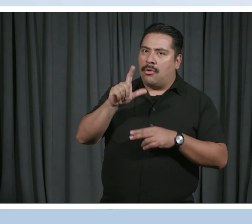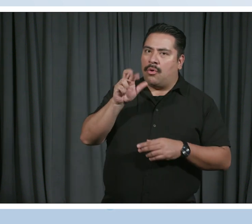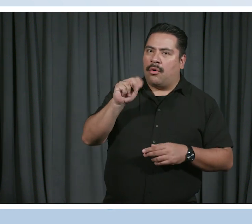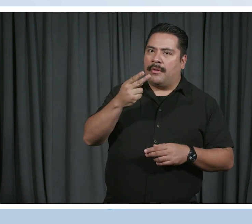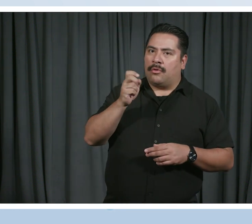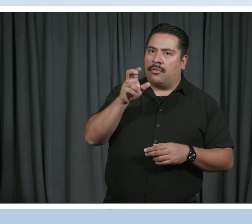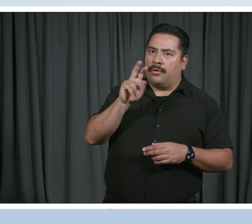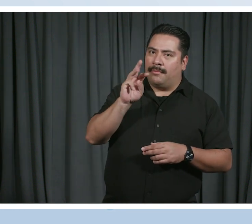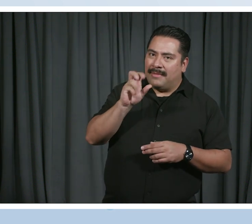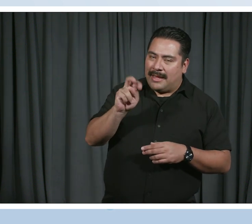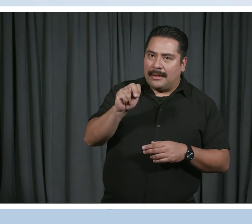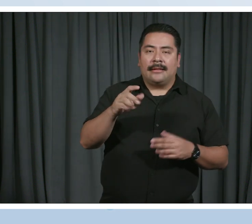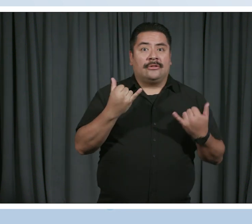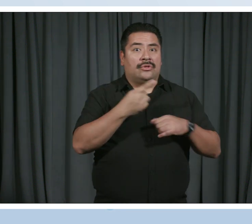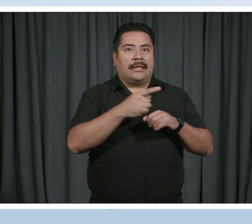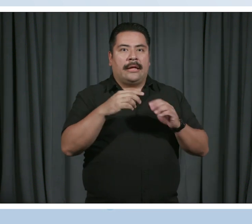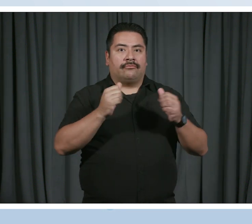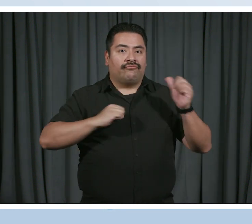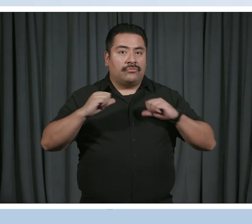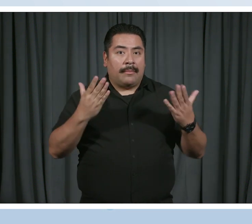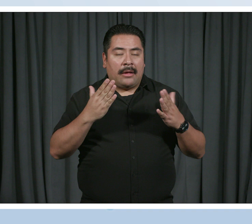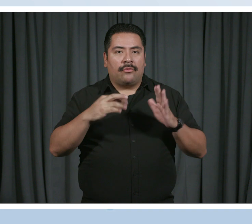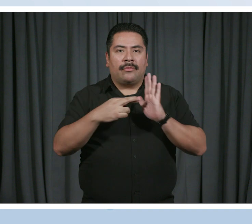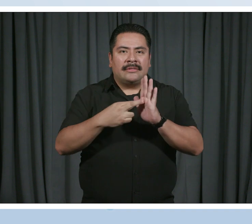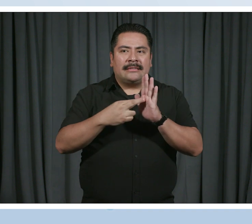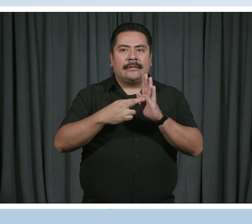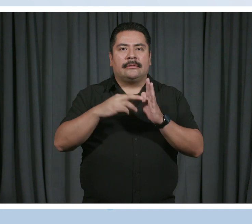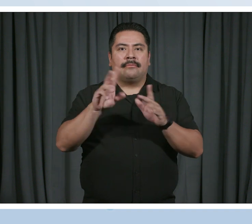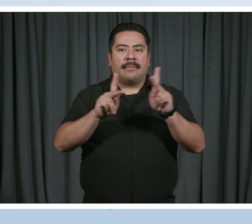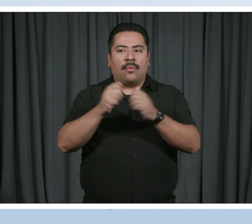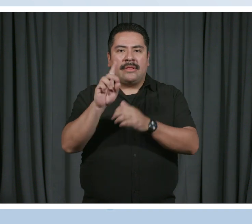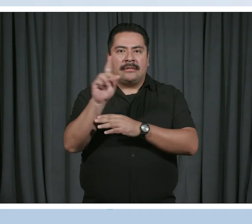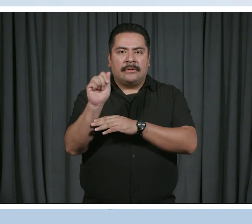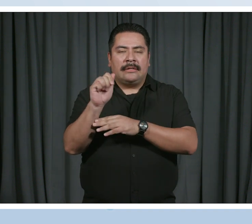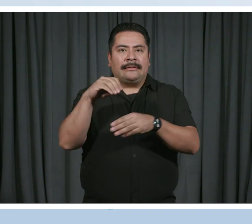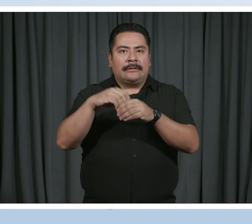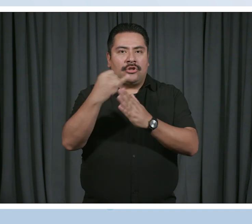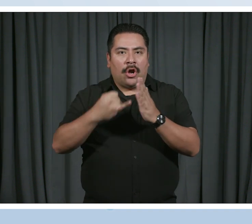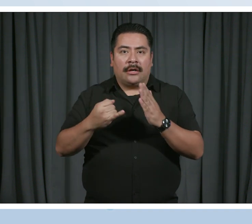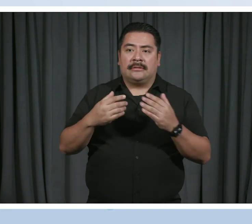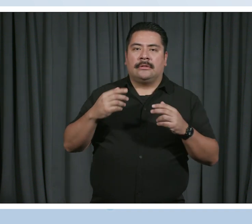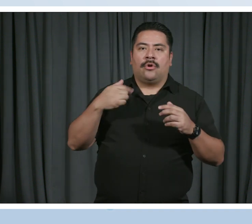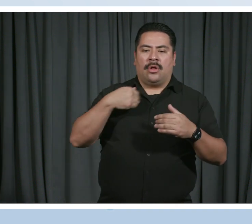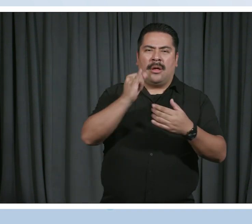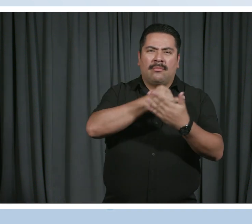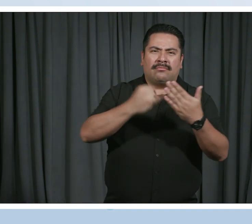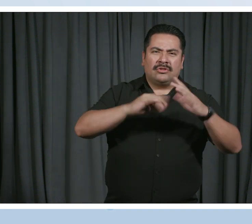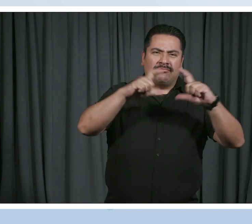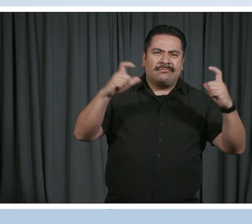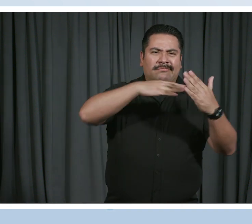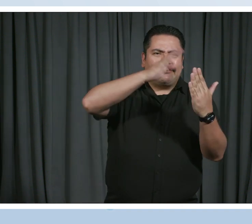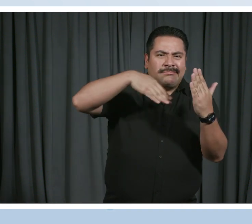representation of people with disabilities in the arts. The We Are Proud mural was created by Sam Kirk to celebrate and